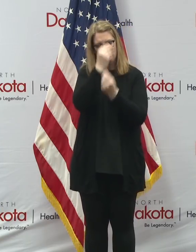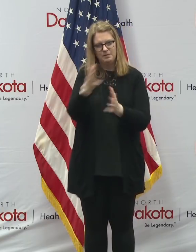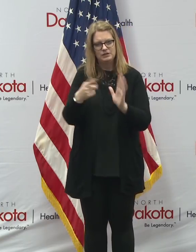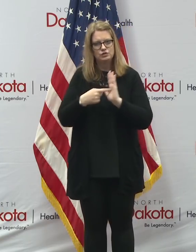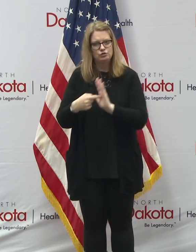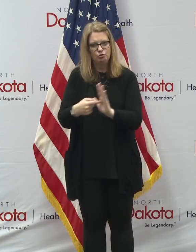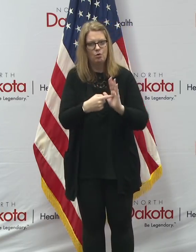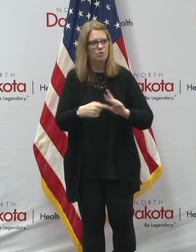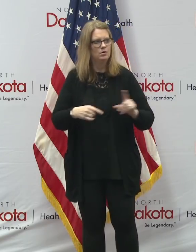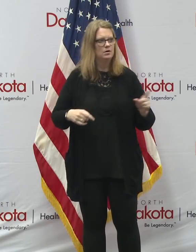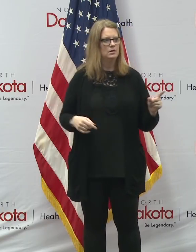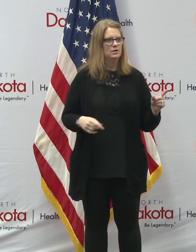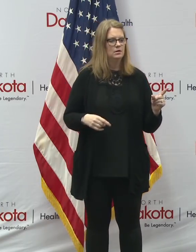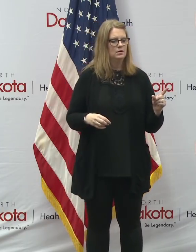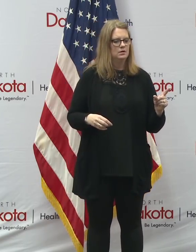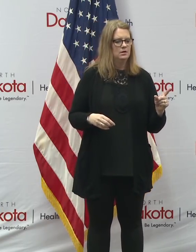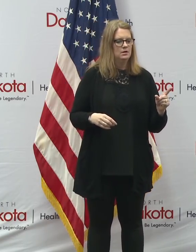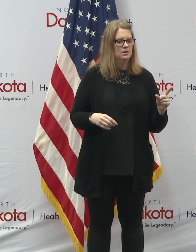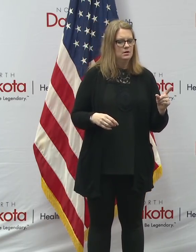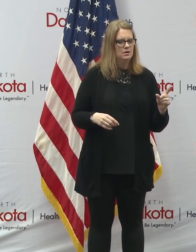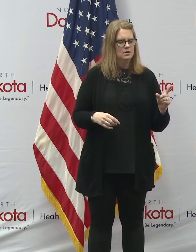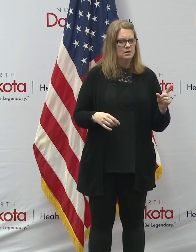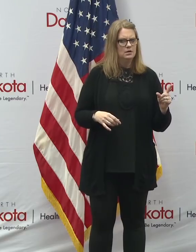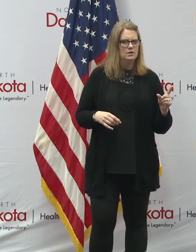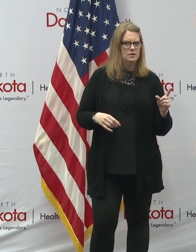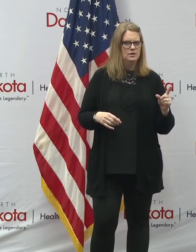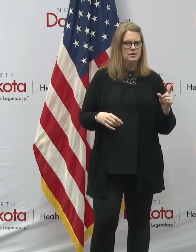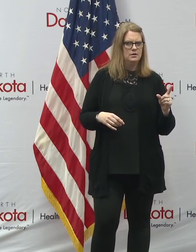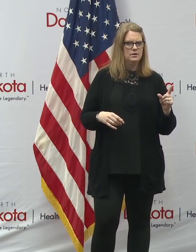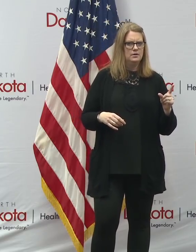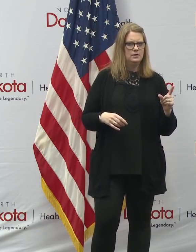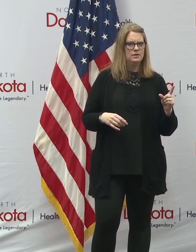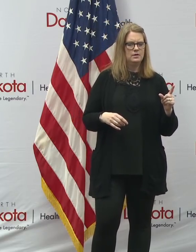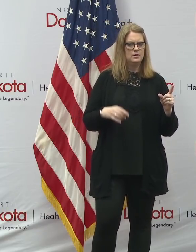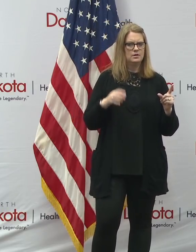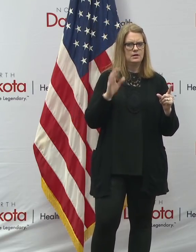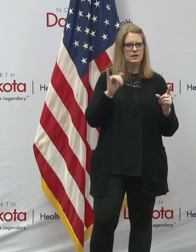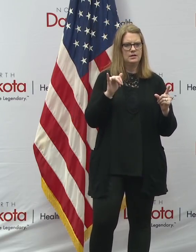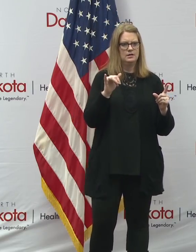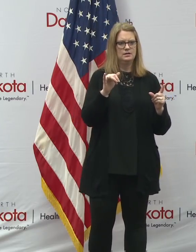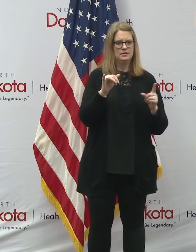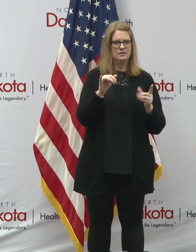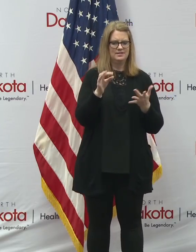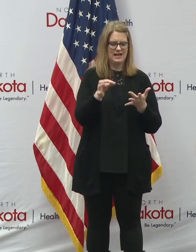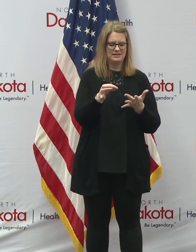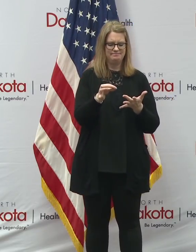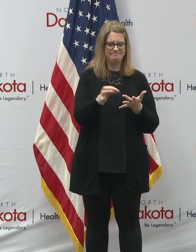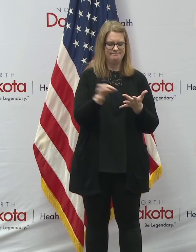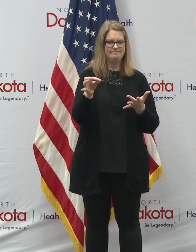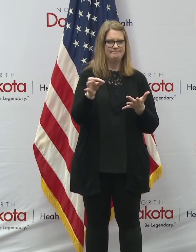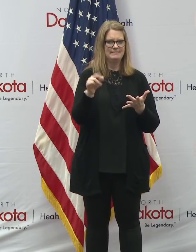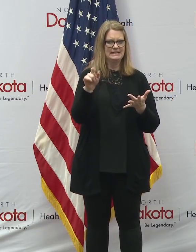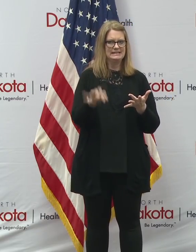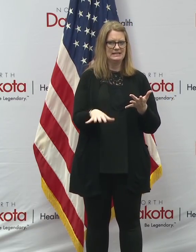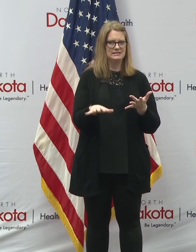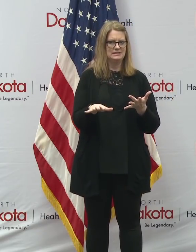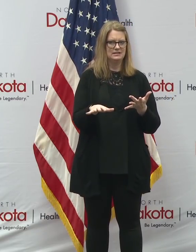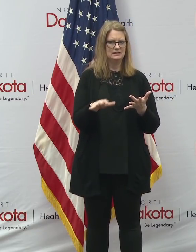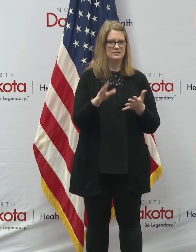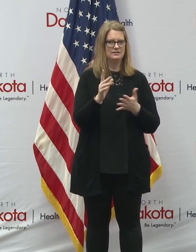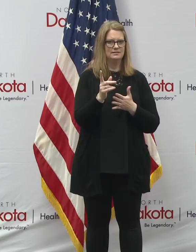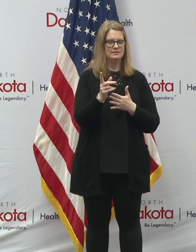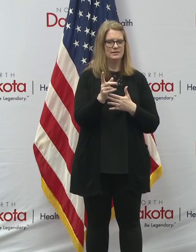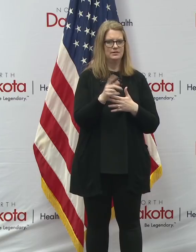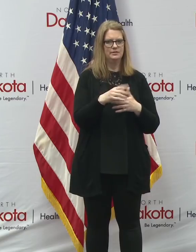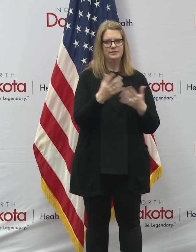very, given the time frame of when the serology testing, meaning the finger prick kind of testing, where suddenly instead